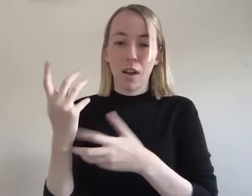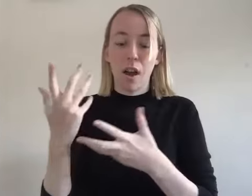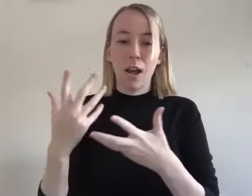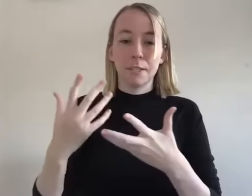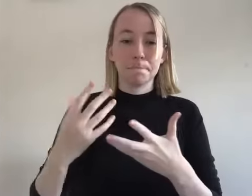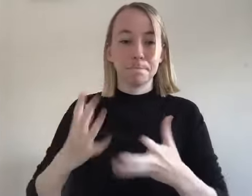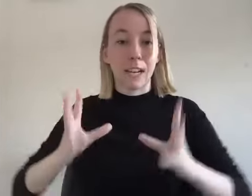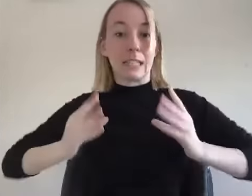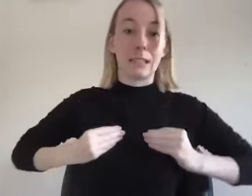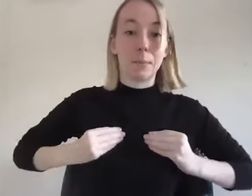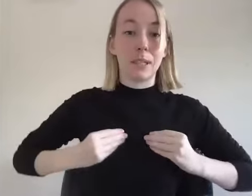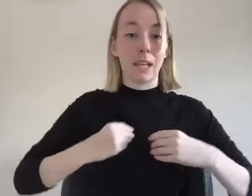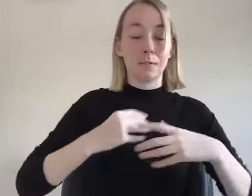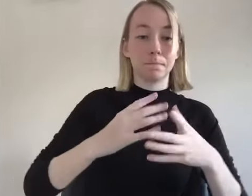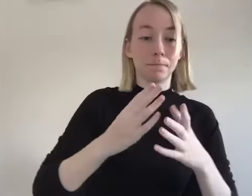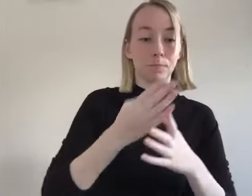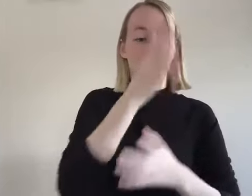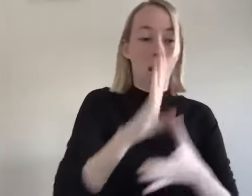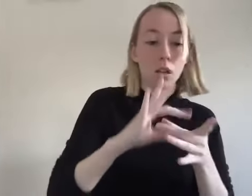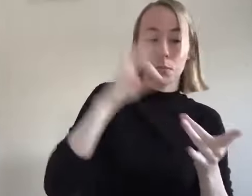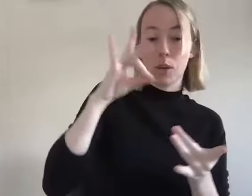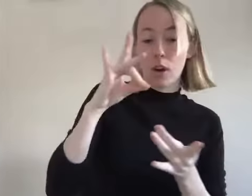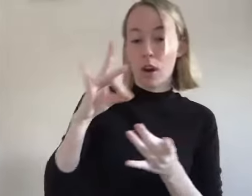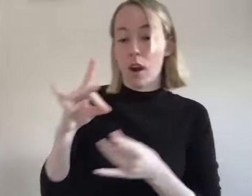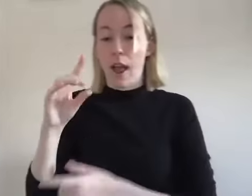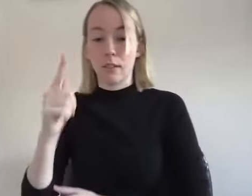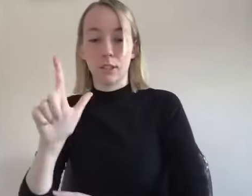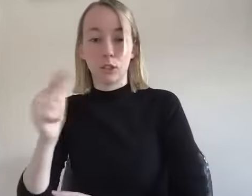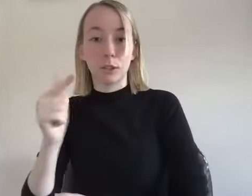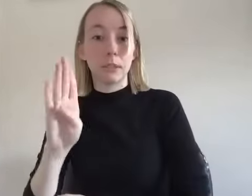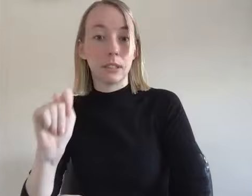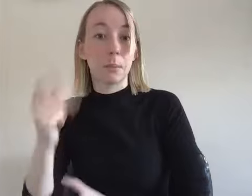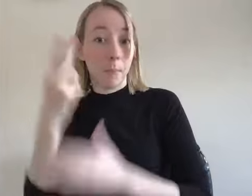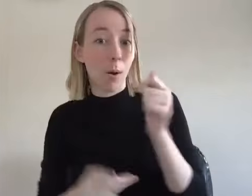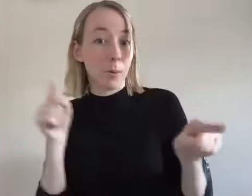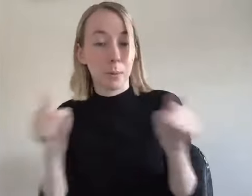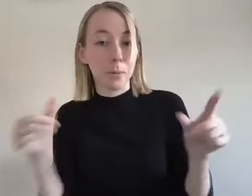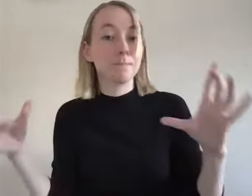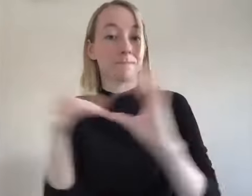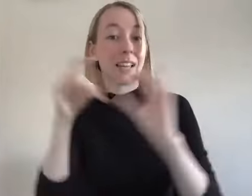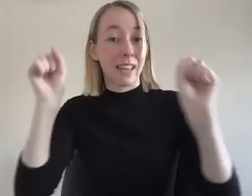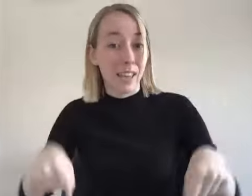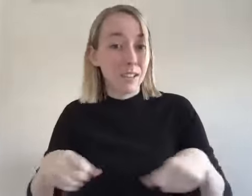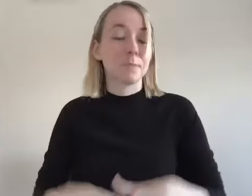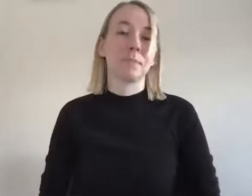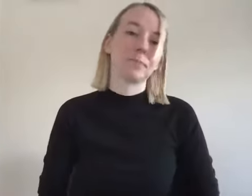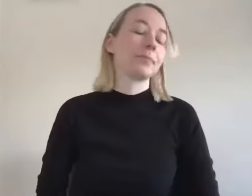overcoming that and like literally creating a power of my own understanding that loves me and like wants and is in my like romantic